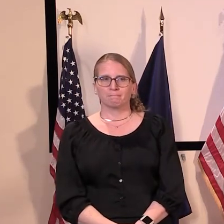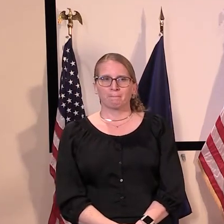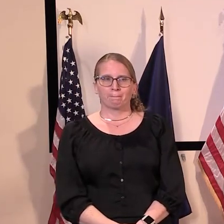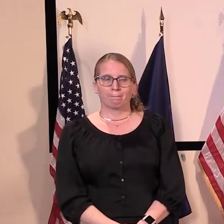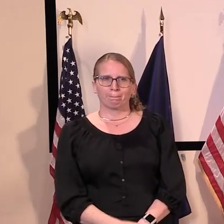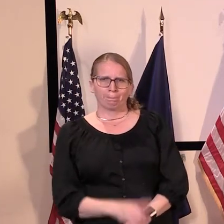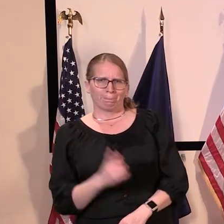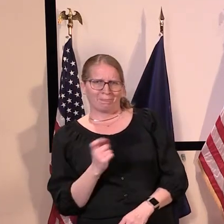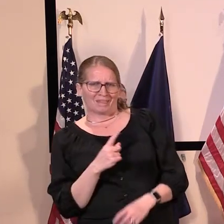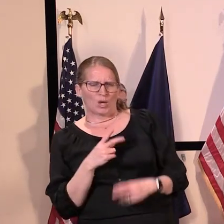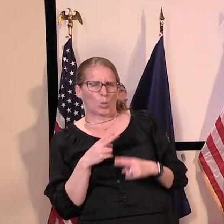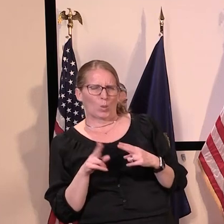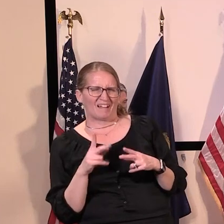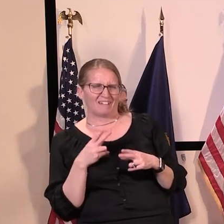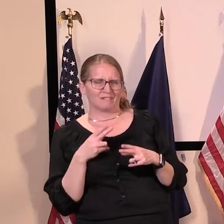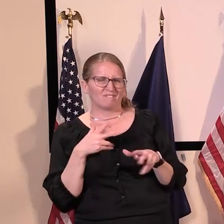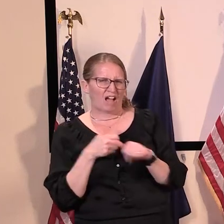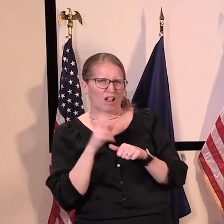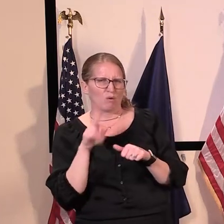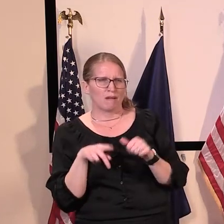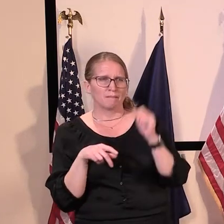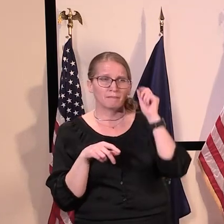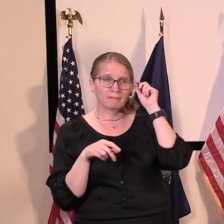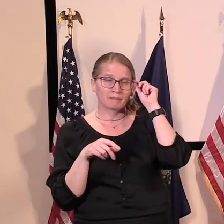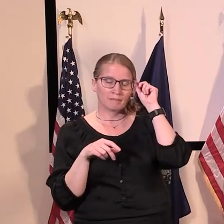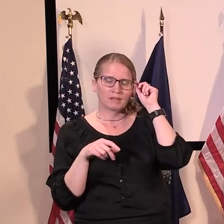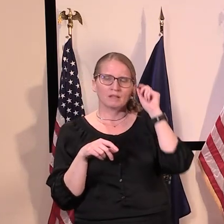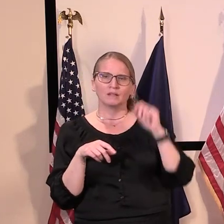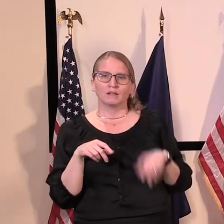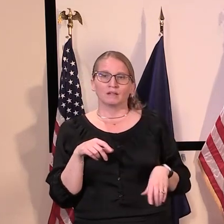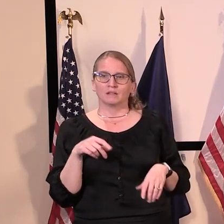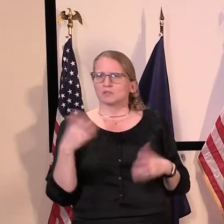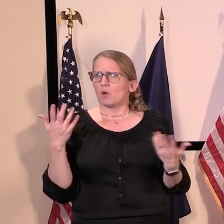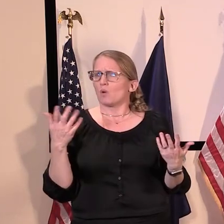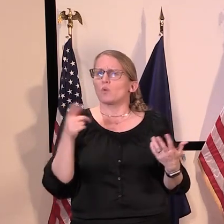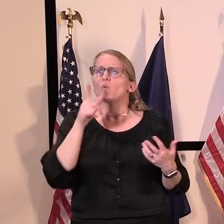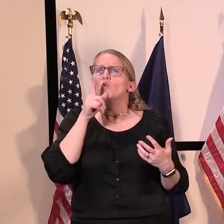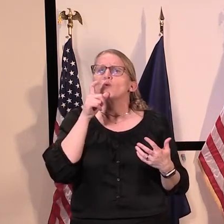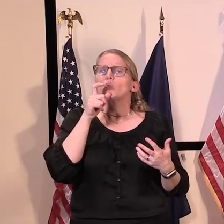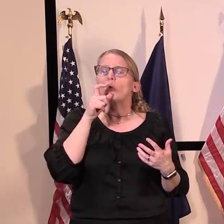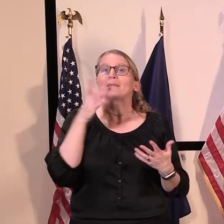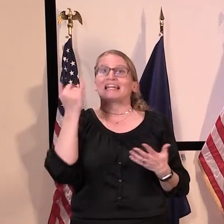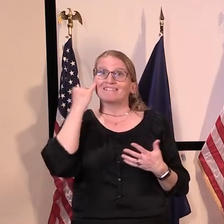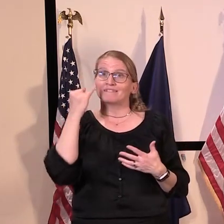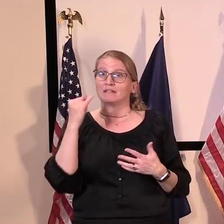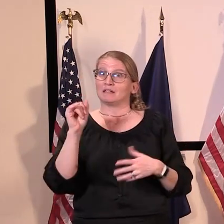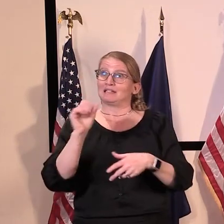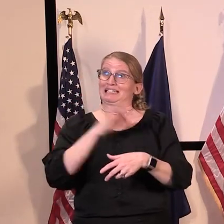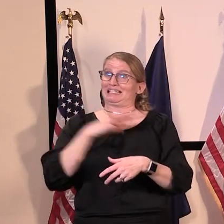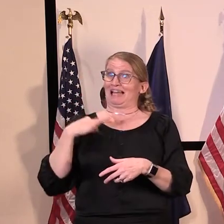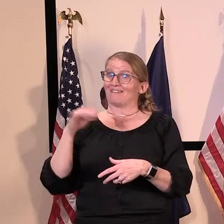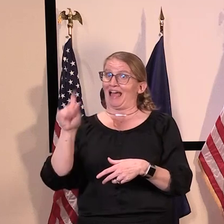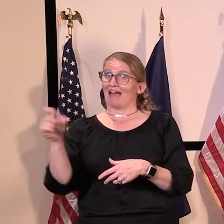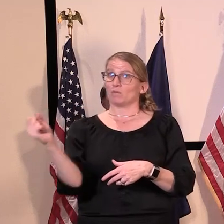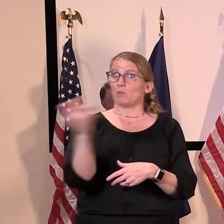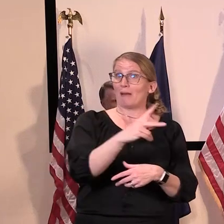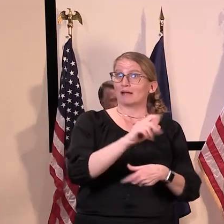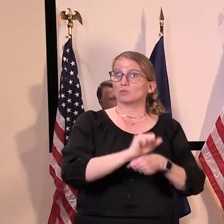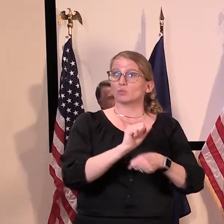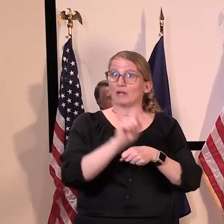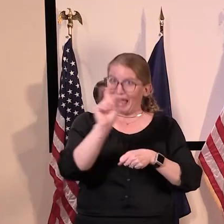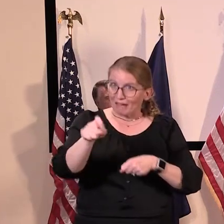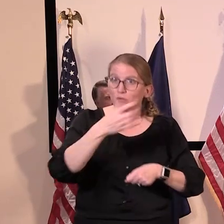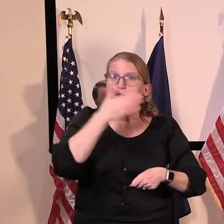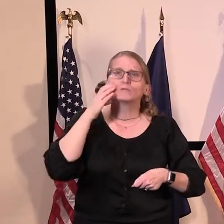A quick follow-up. Has there been, who is enforcing people, employees specifically, wearing masks? Is that something that's happening?